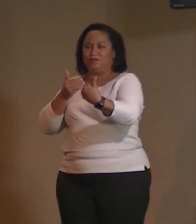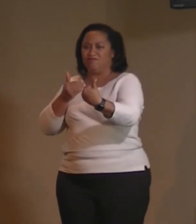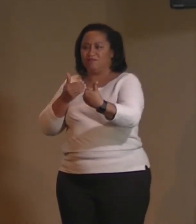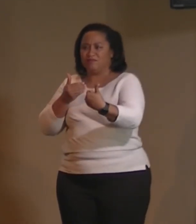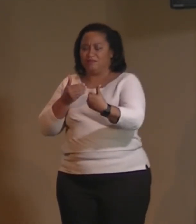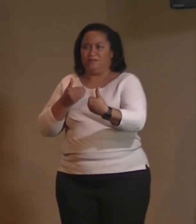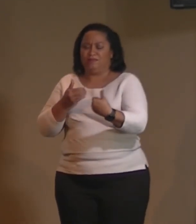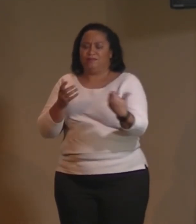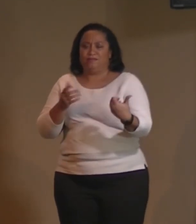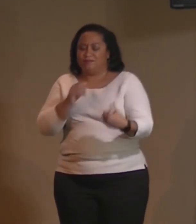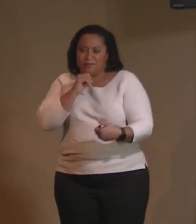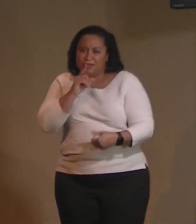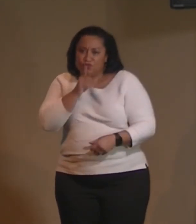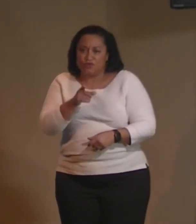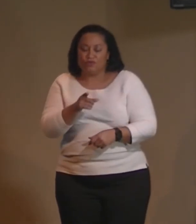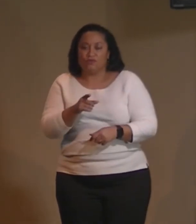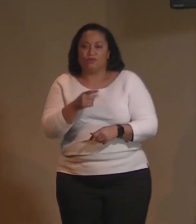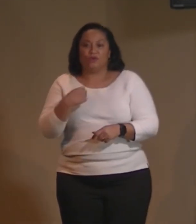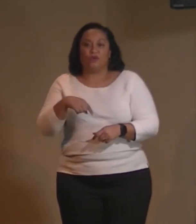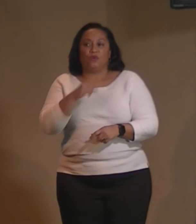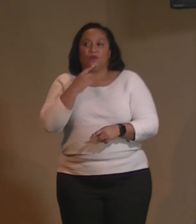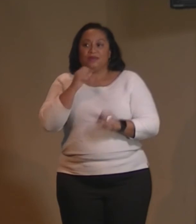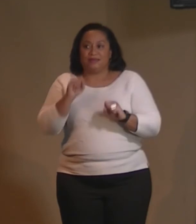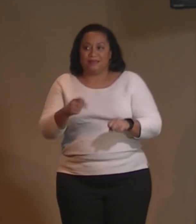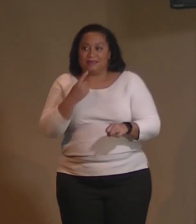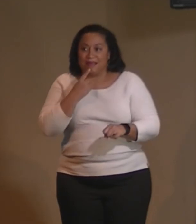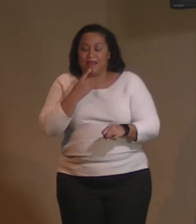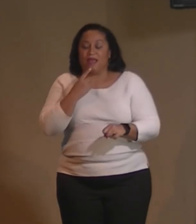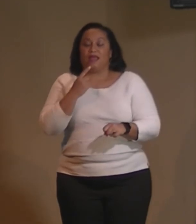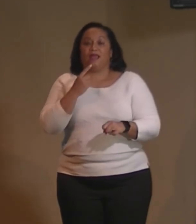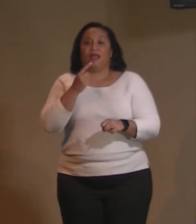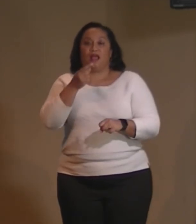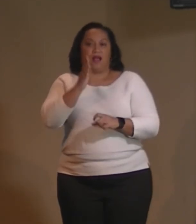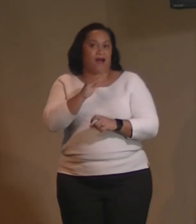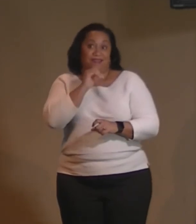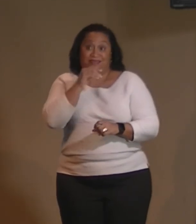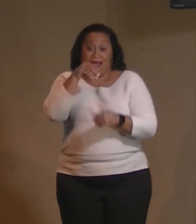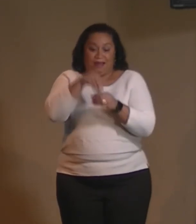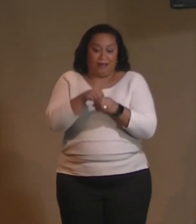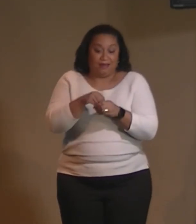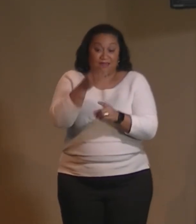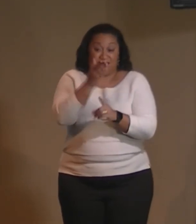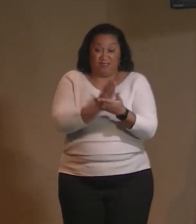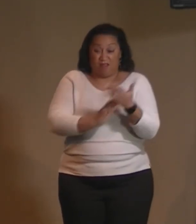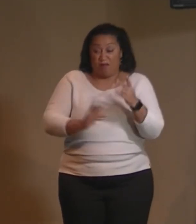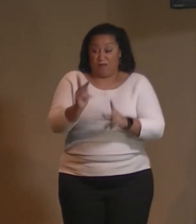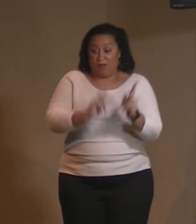some people. Well, no. God's in, through, and as all.